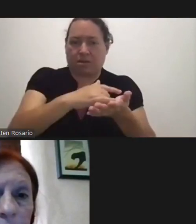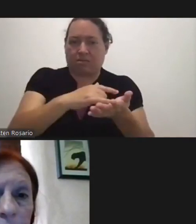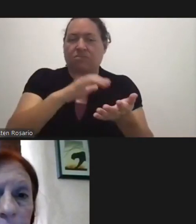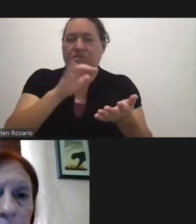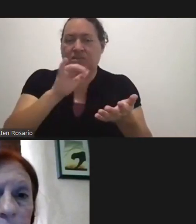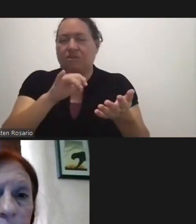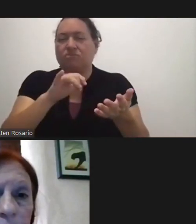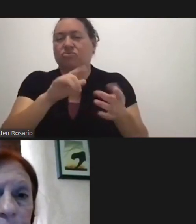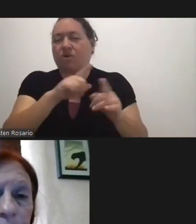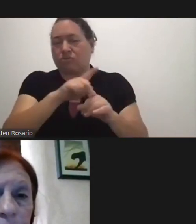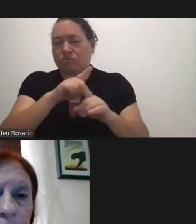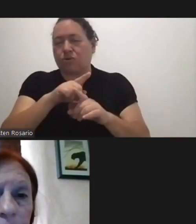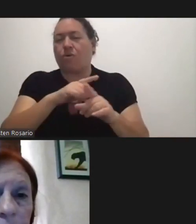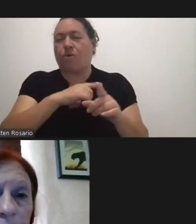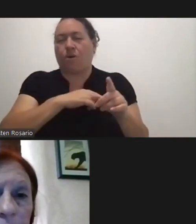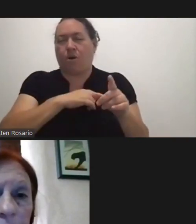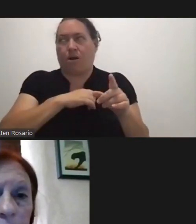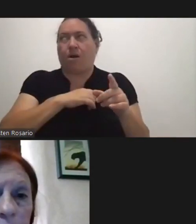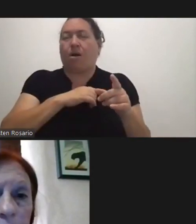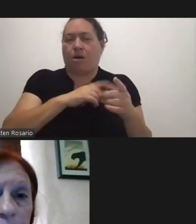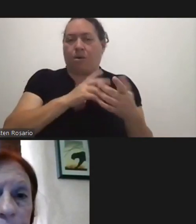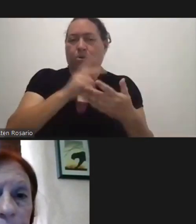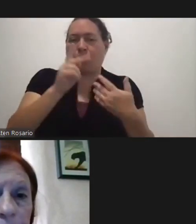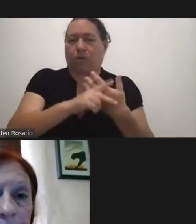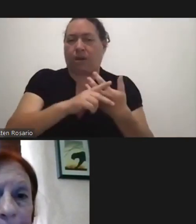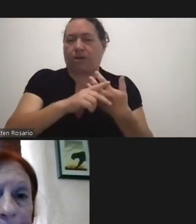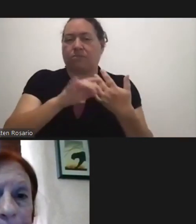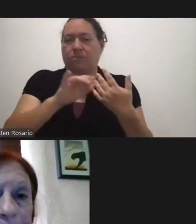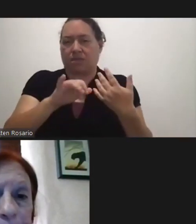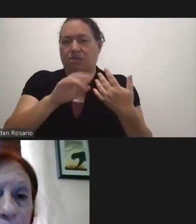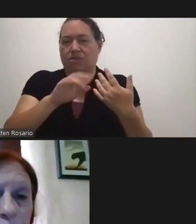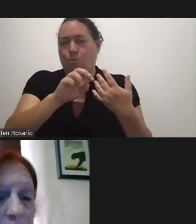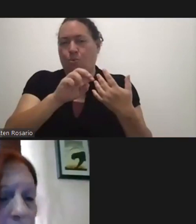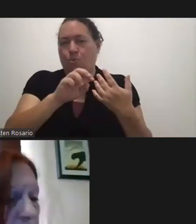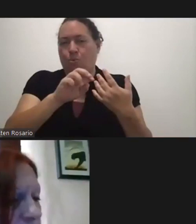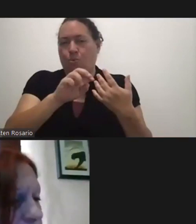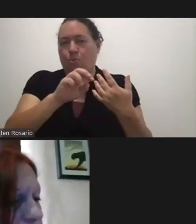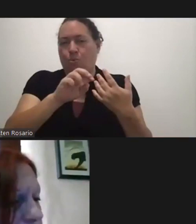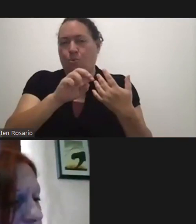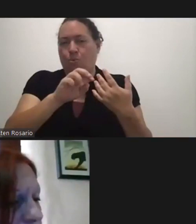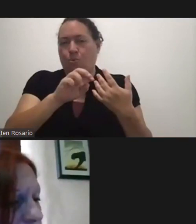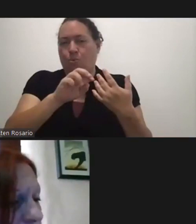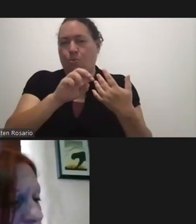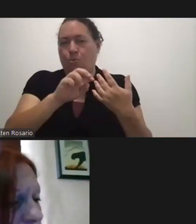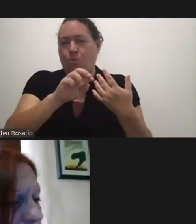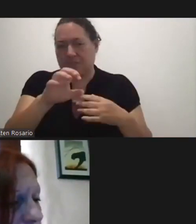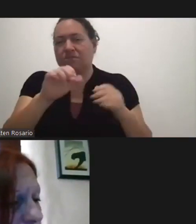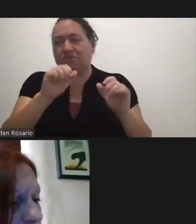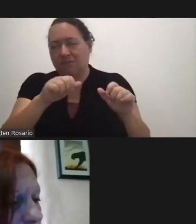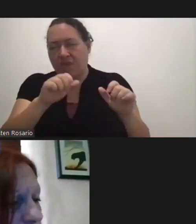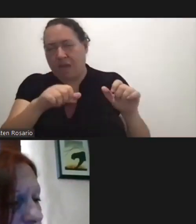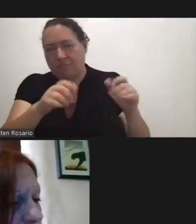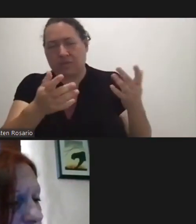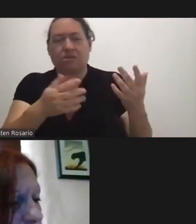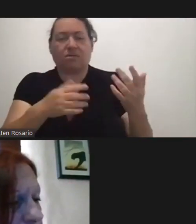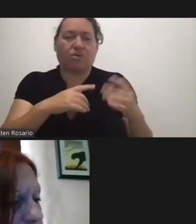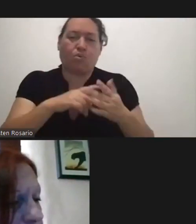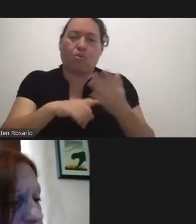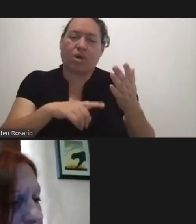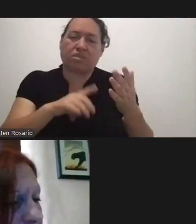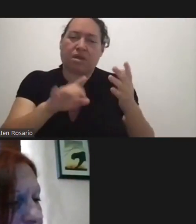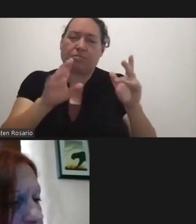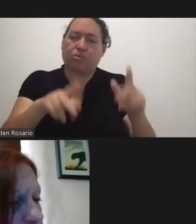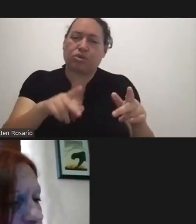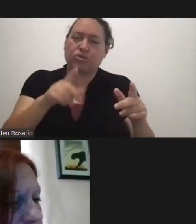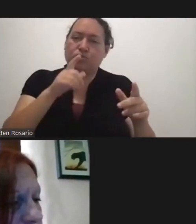And It's A Web Base As Well It Can So It Just Depends On What The Preferences And Ability For That Person If Somebody Has No